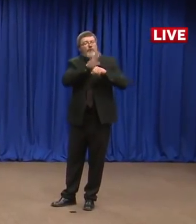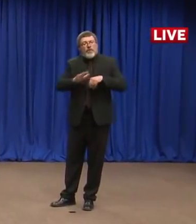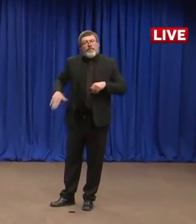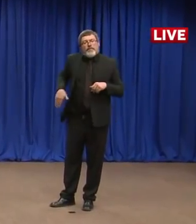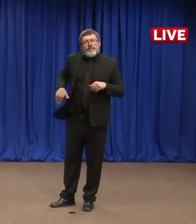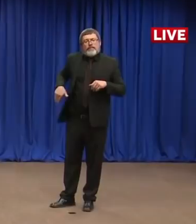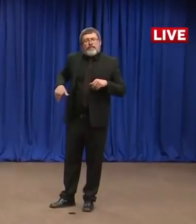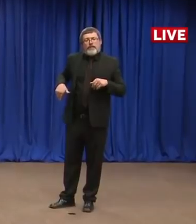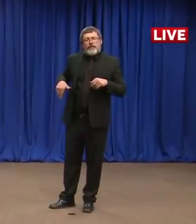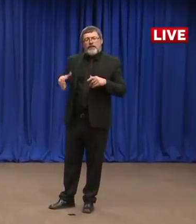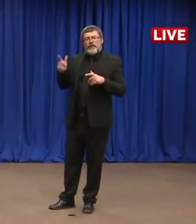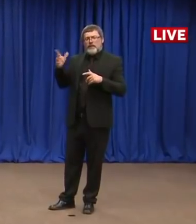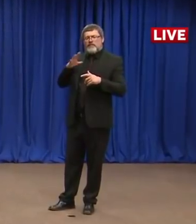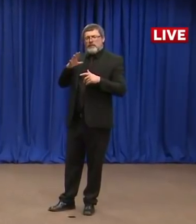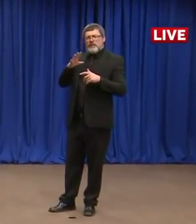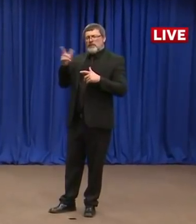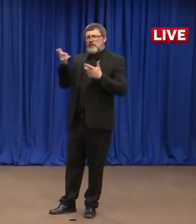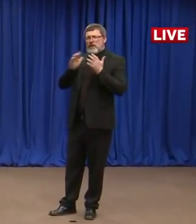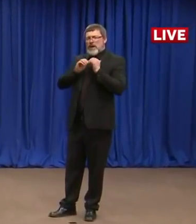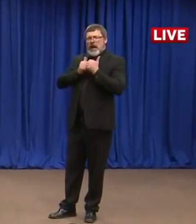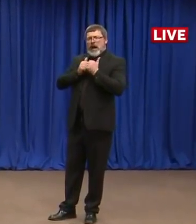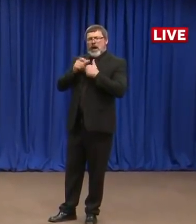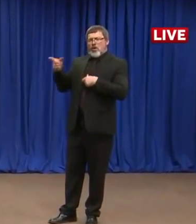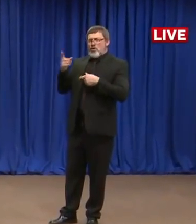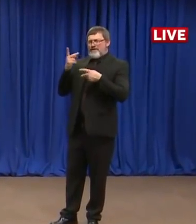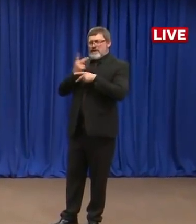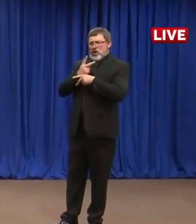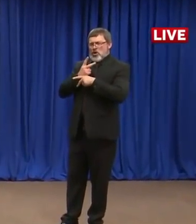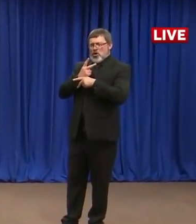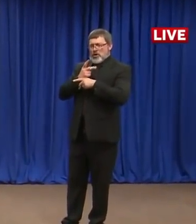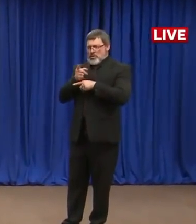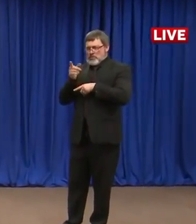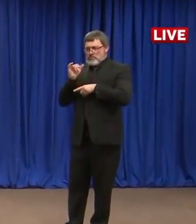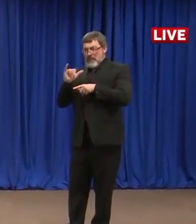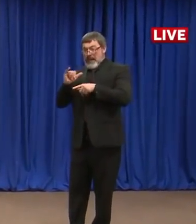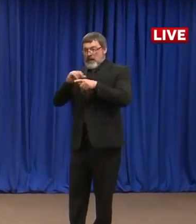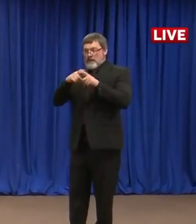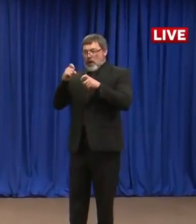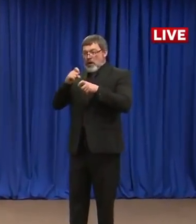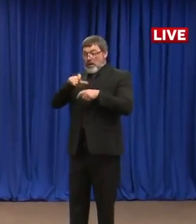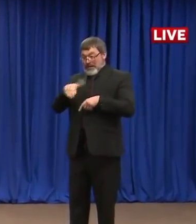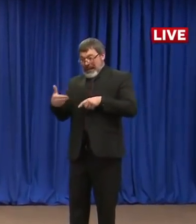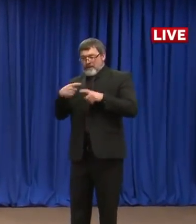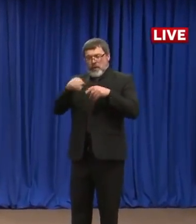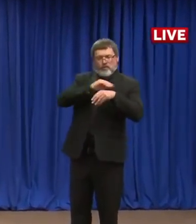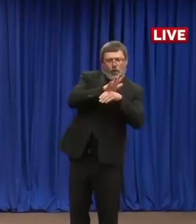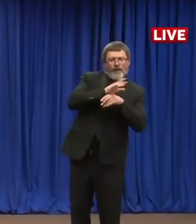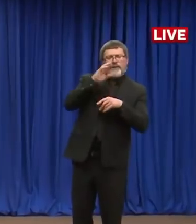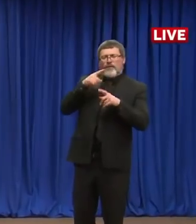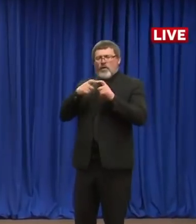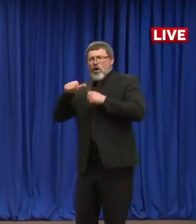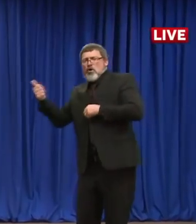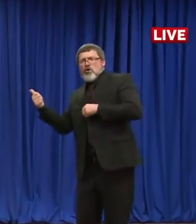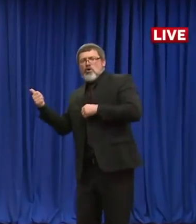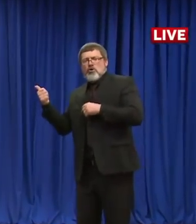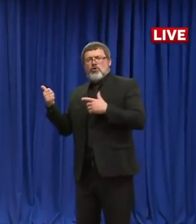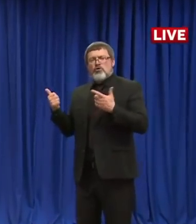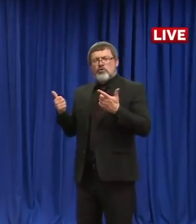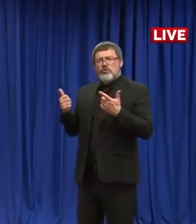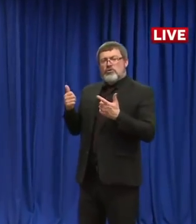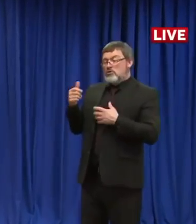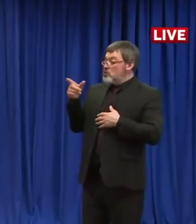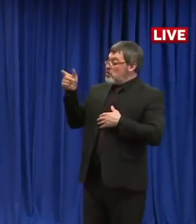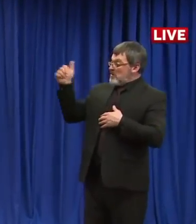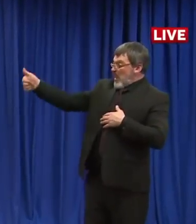that universe of possibility. Yeah, that's a, that's a great question. The question is, um, how, how actively are we looking into the possibility of other COVID-19 related